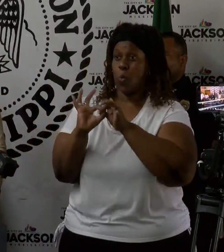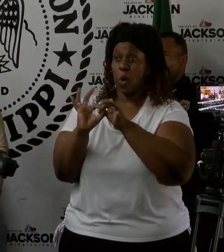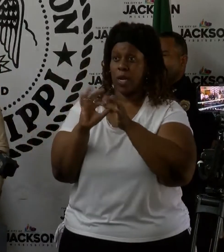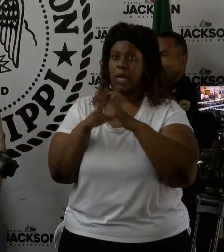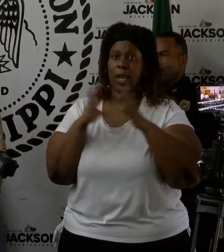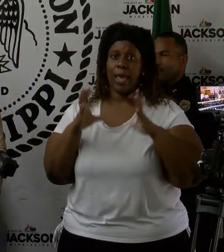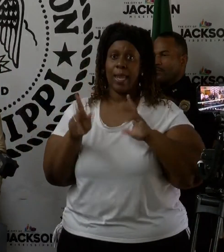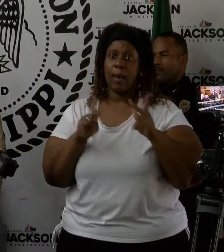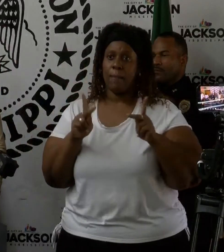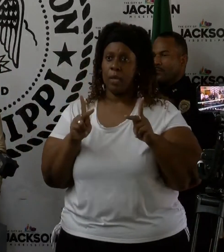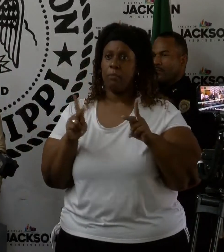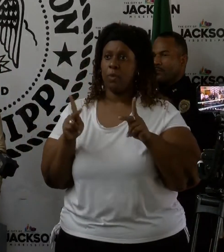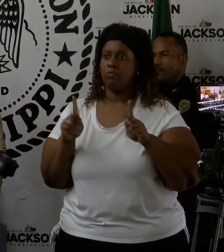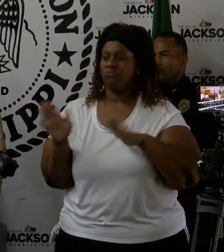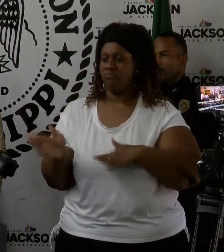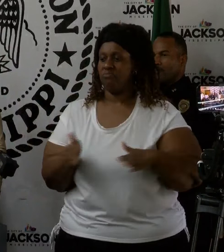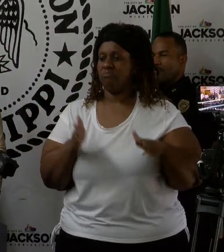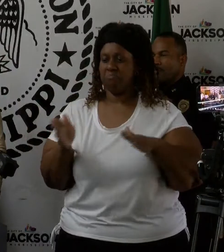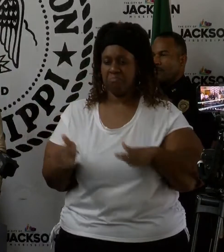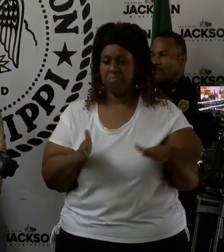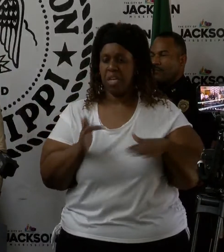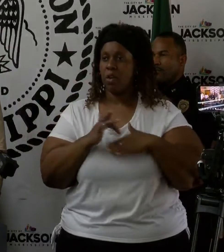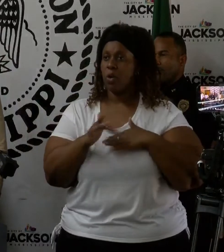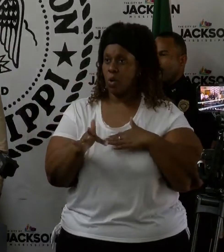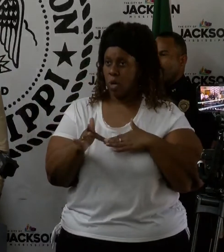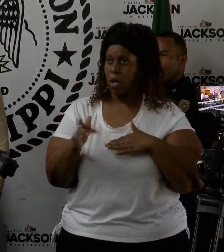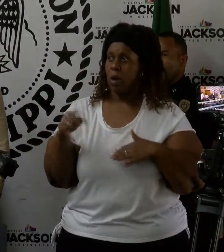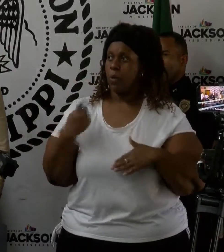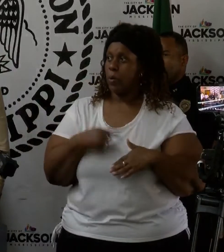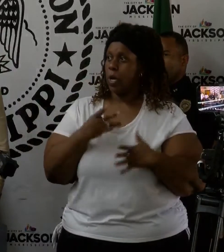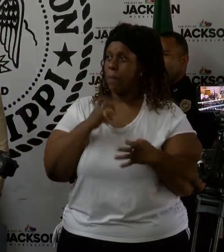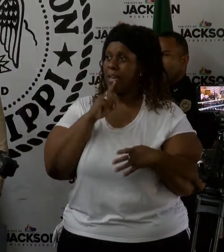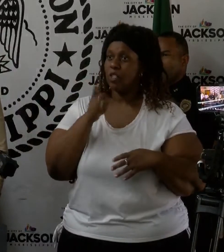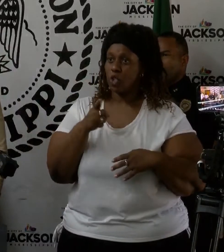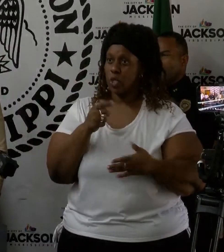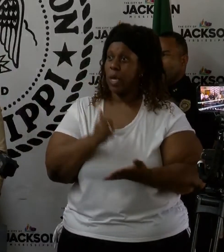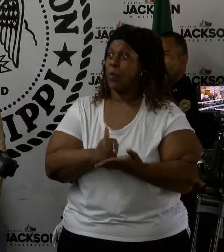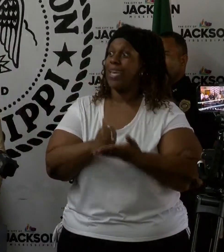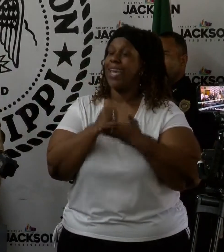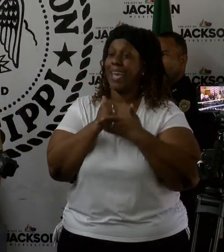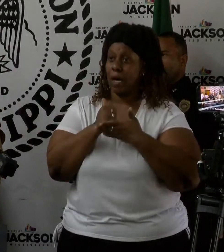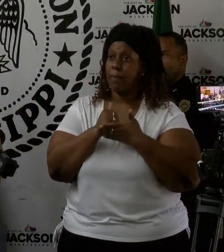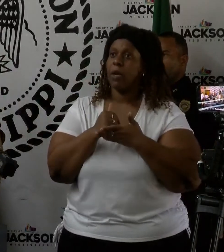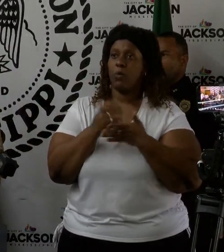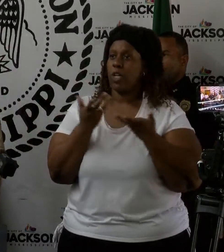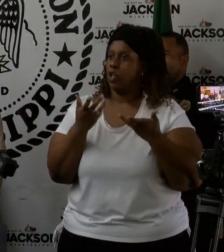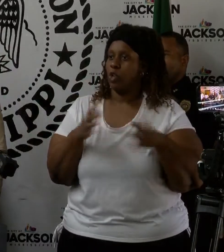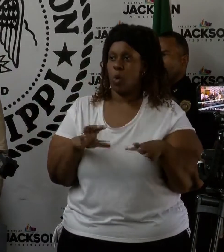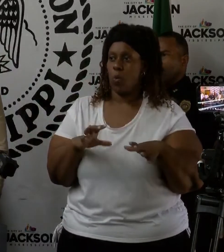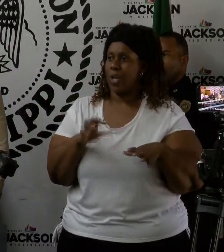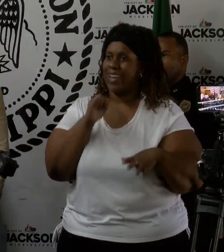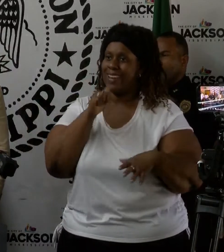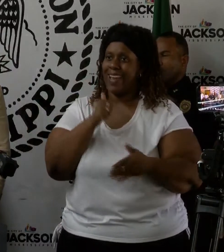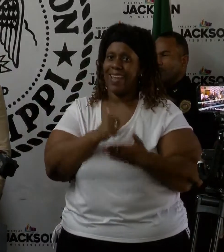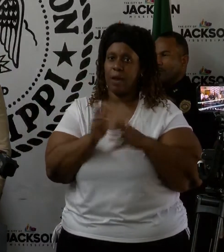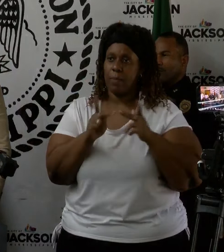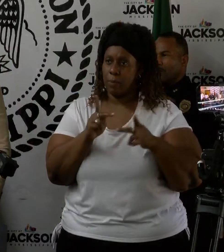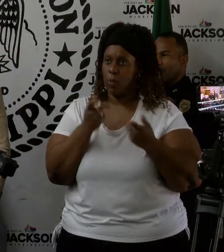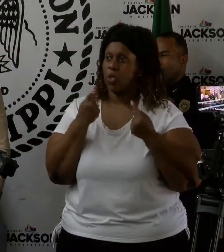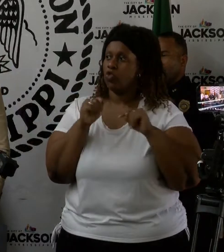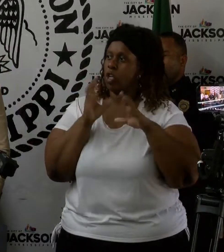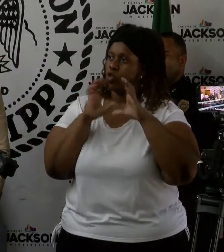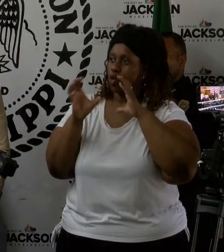well-prepared response. And we hope to make sure that we don't drop the ball anywhere along the way so that we communicate